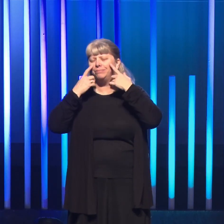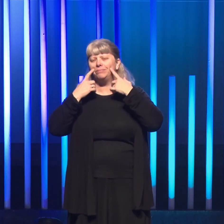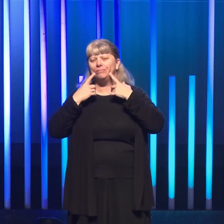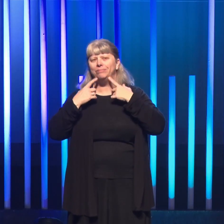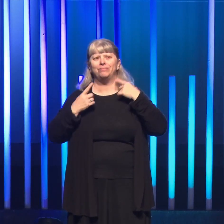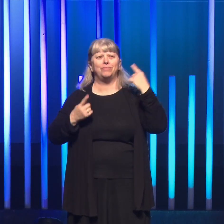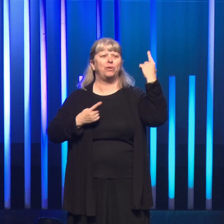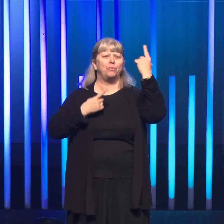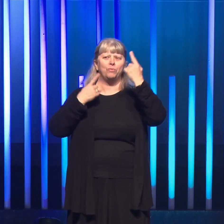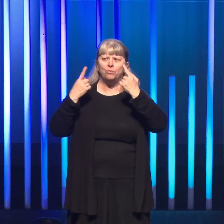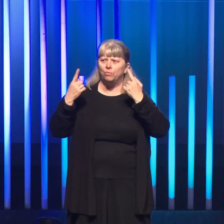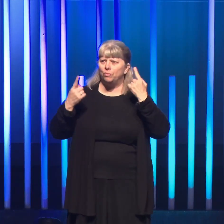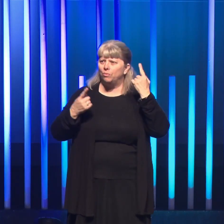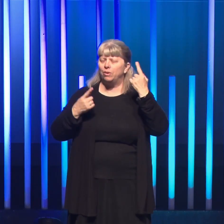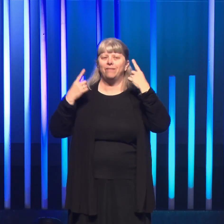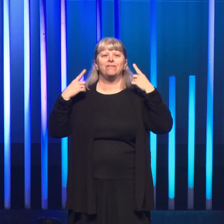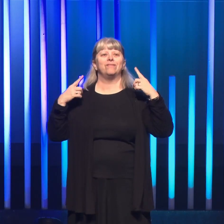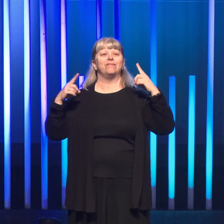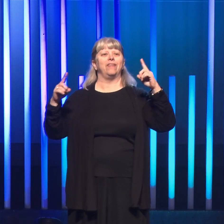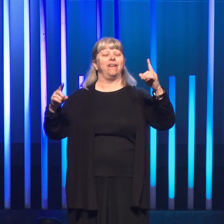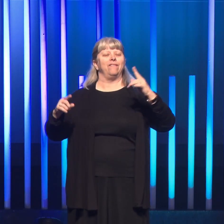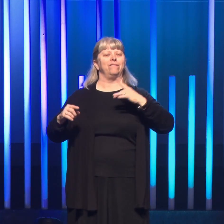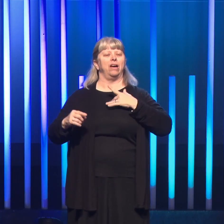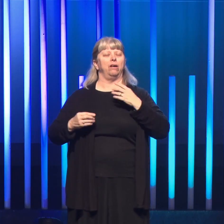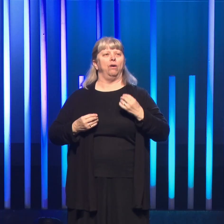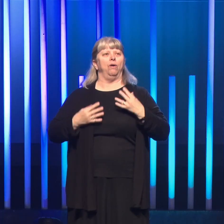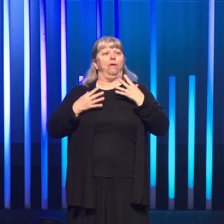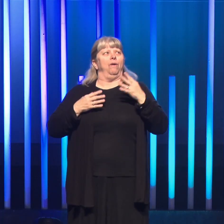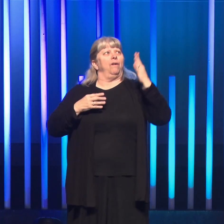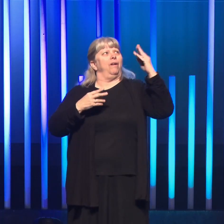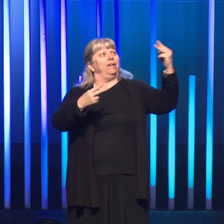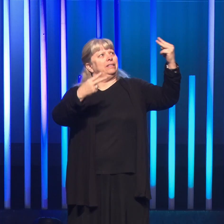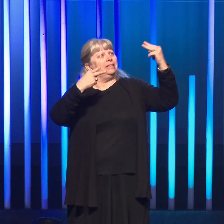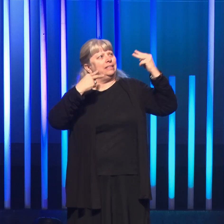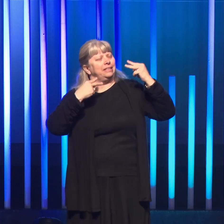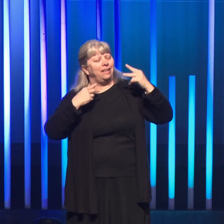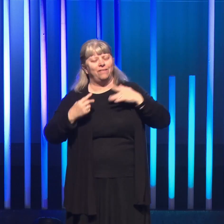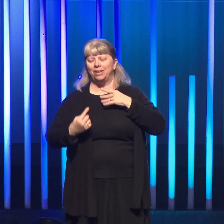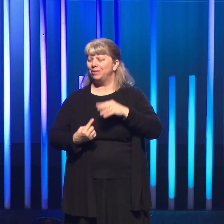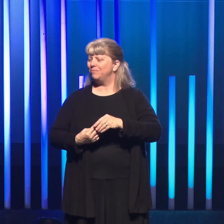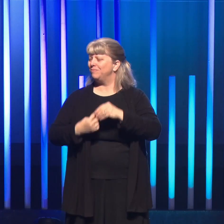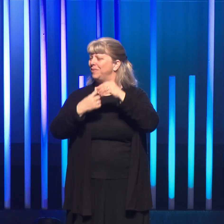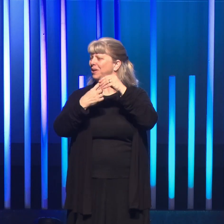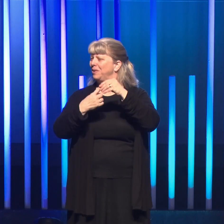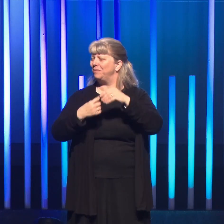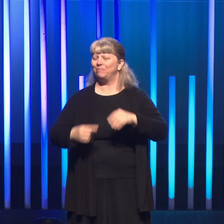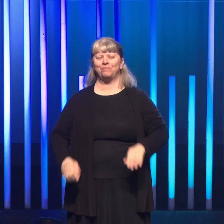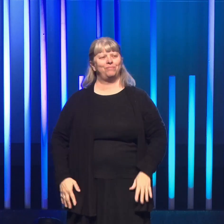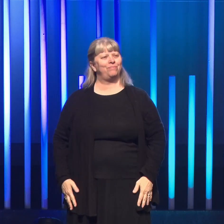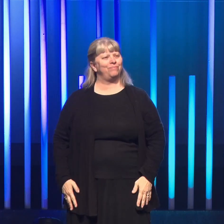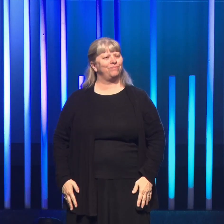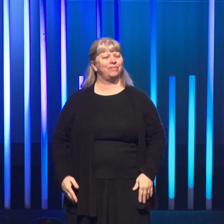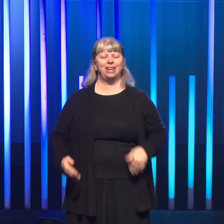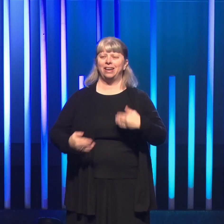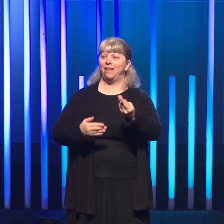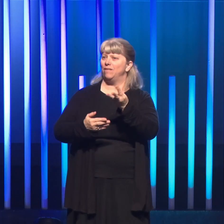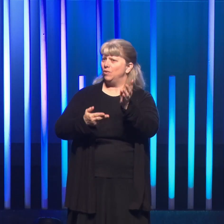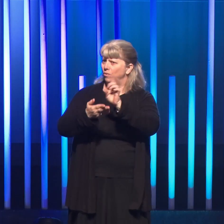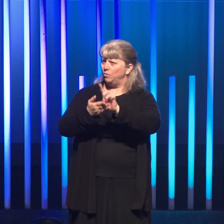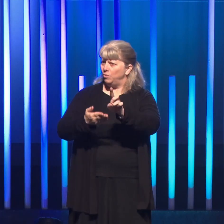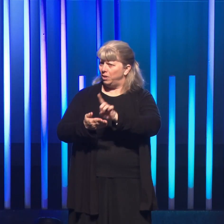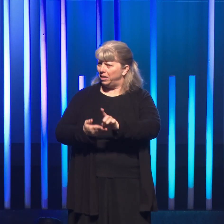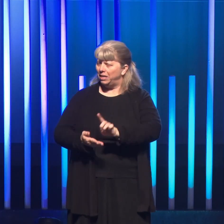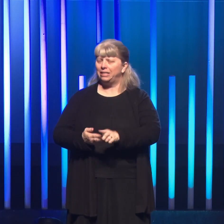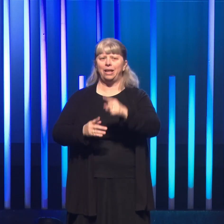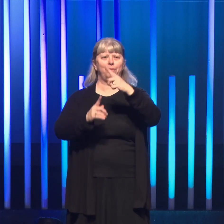wonder. I finally felt seen by God. I felt special. And over the next few weeks and months, that